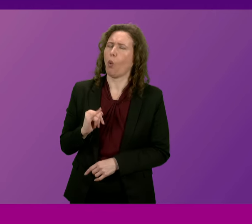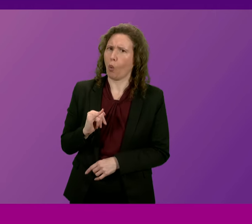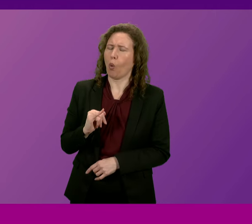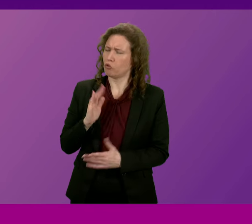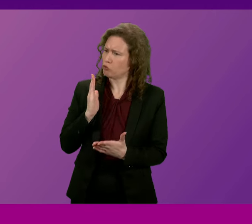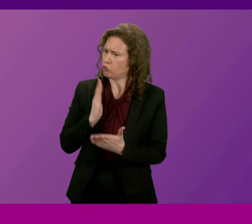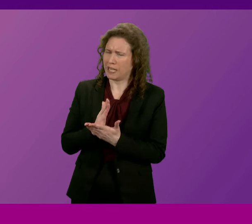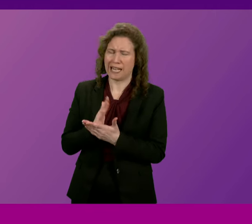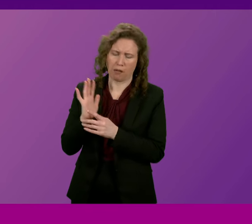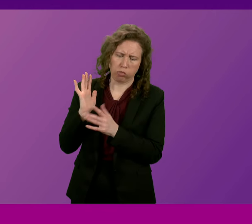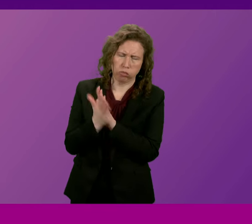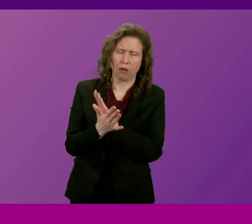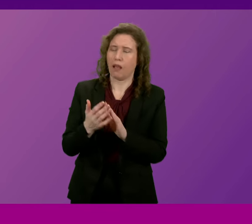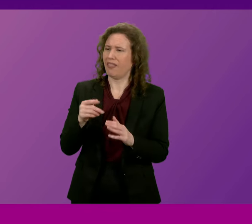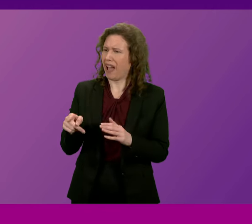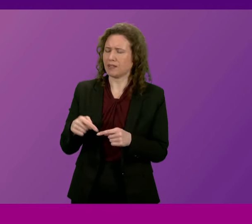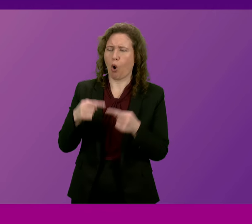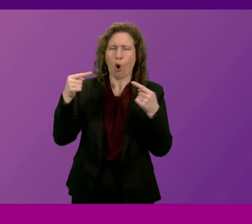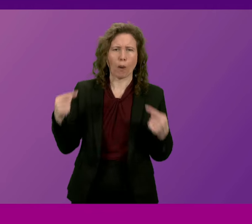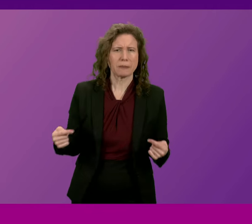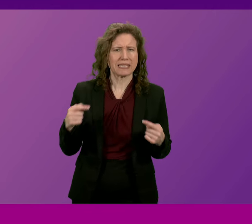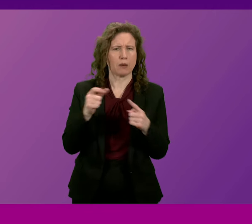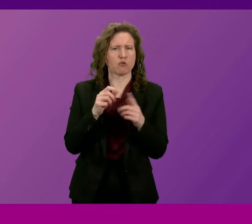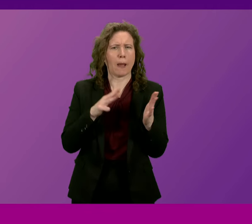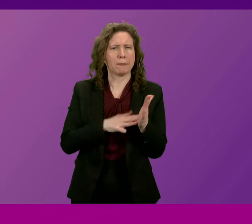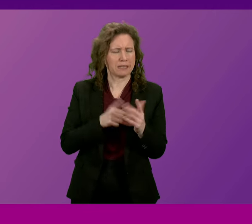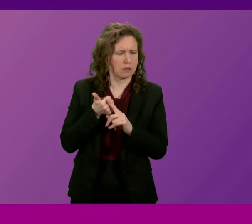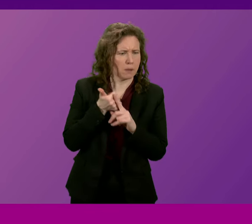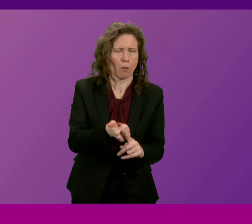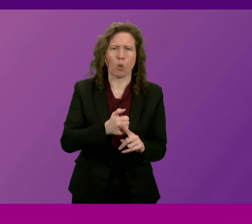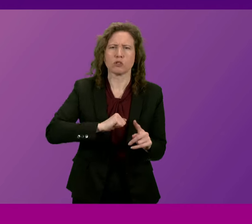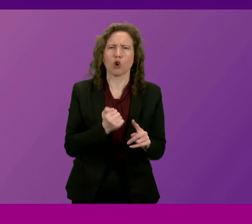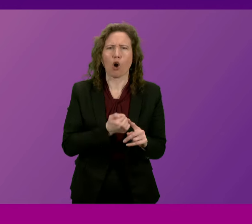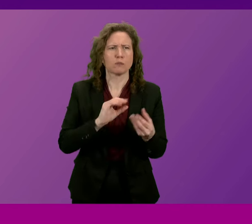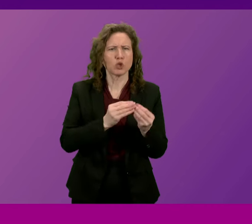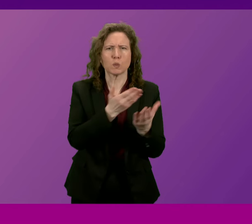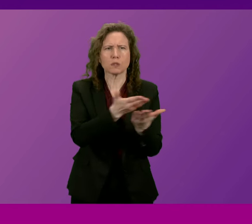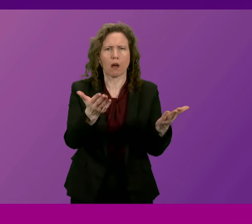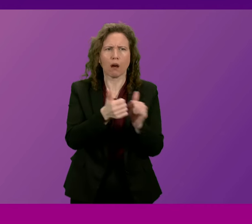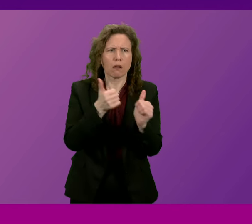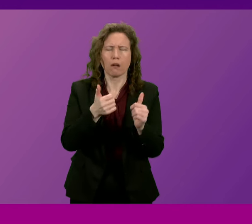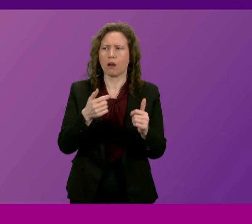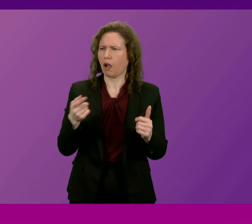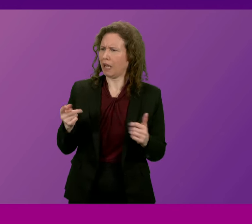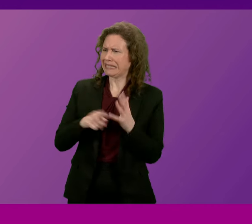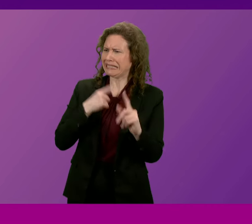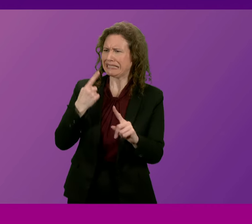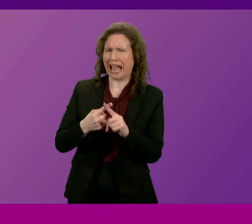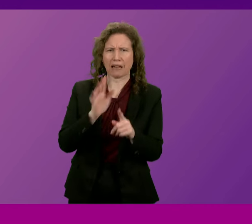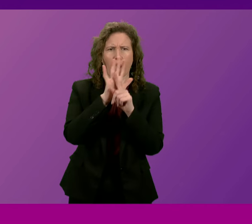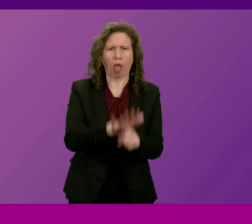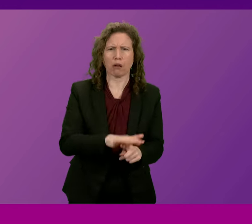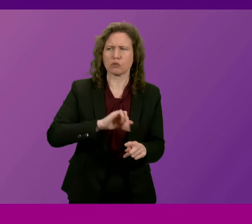runs counter to the Prime Minister's commitment to back Scotch producers to the hilt and increases the tax discrimination of